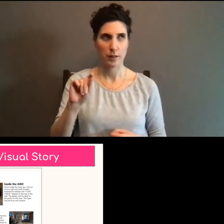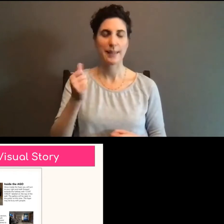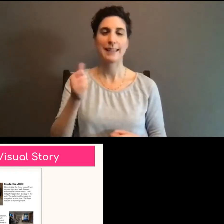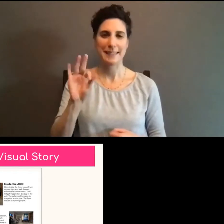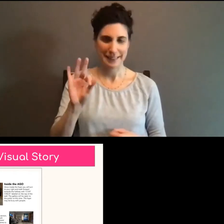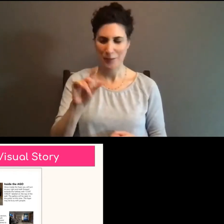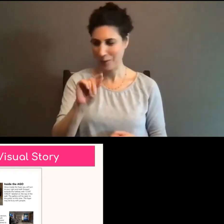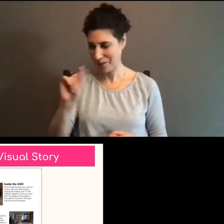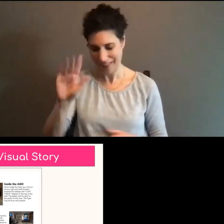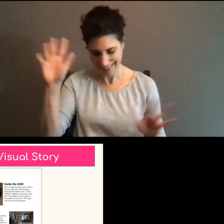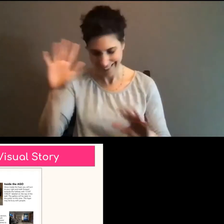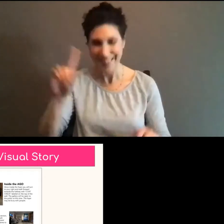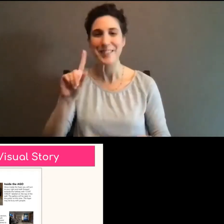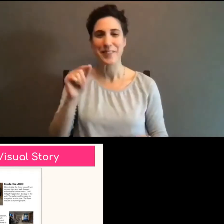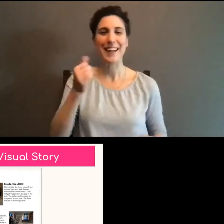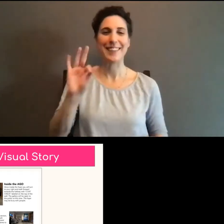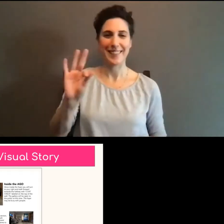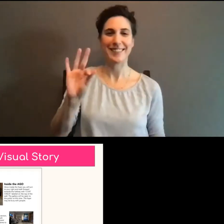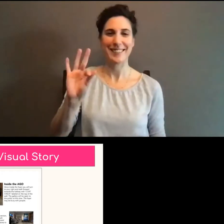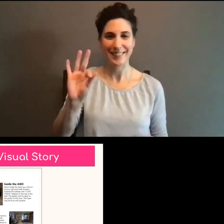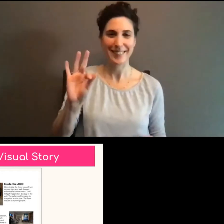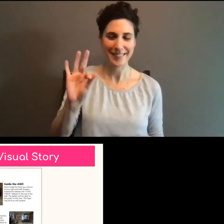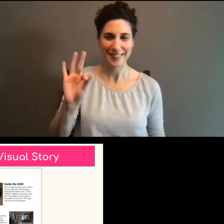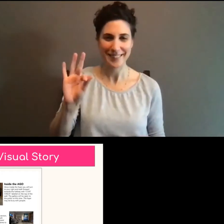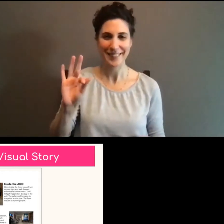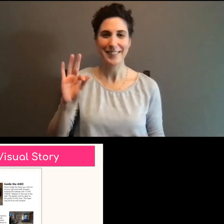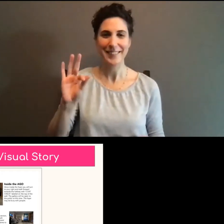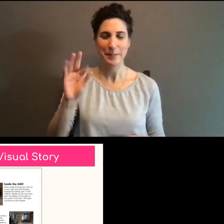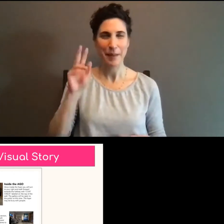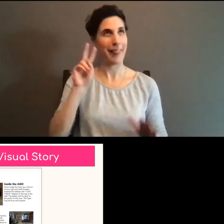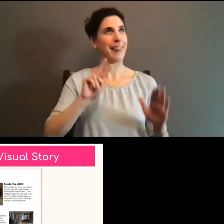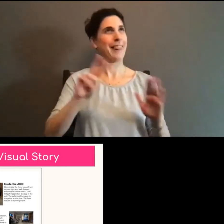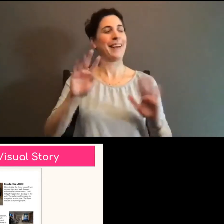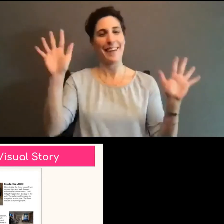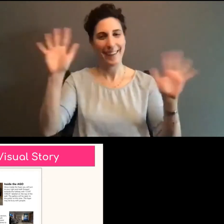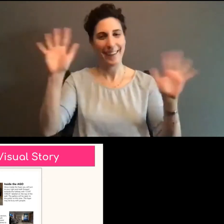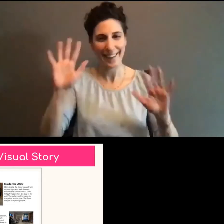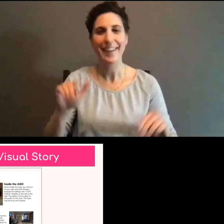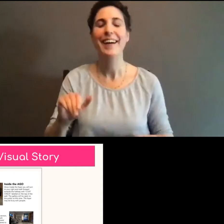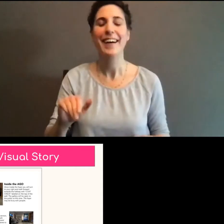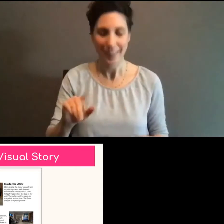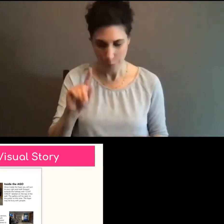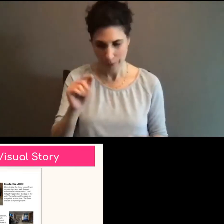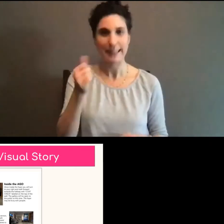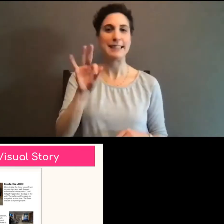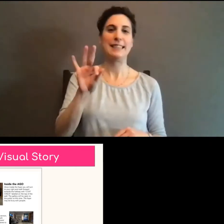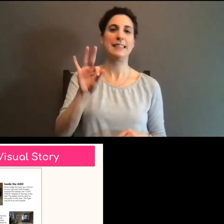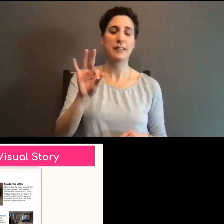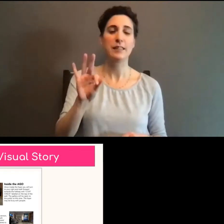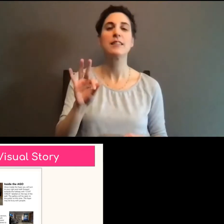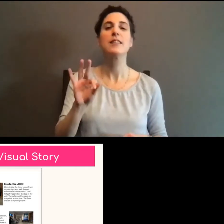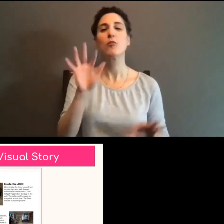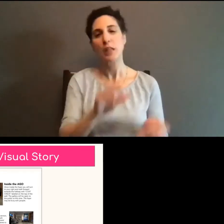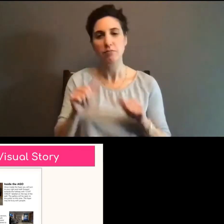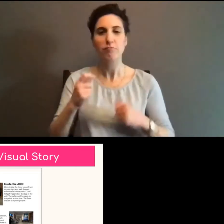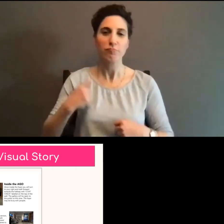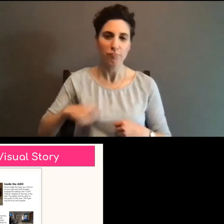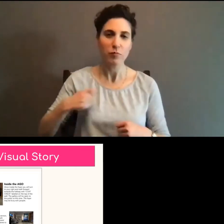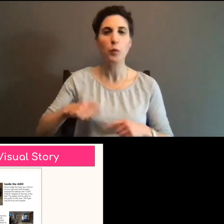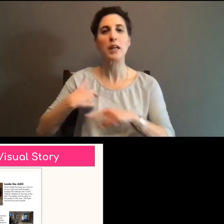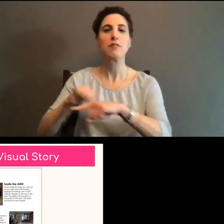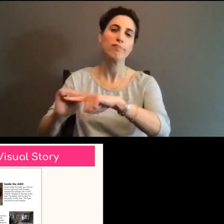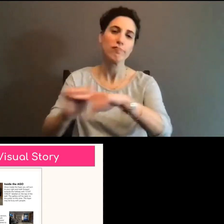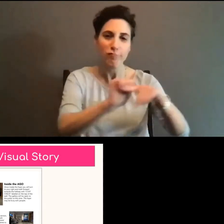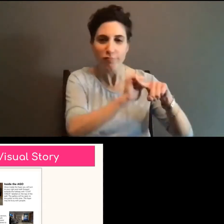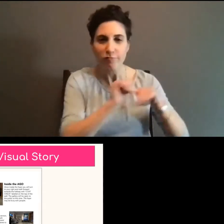Ignore that. Um, I was ahead of myself, uh, where we trained a group of people and relaxed performance and